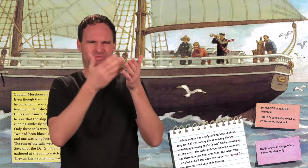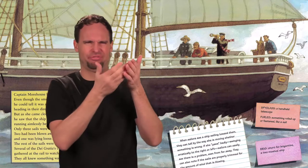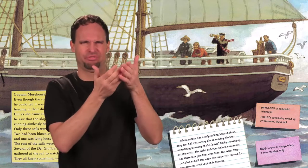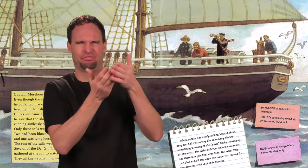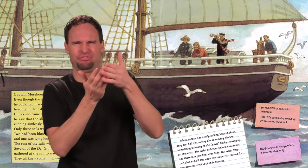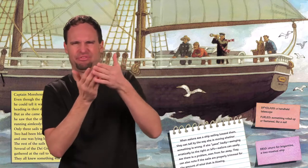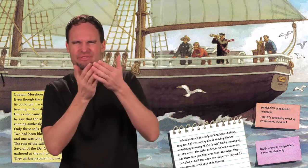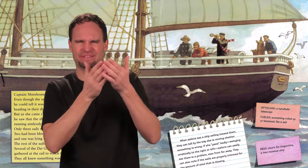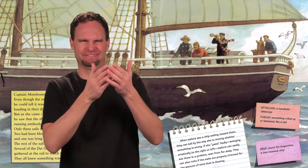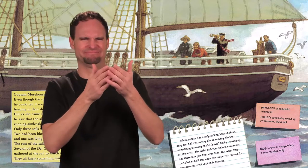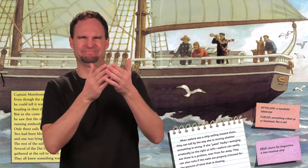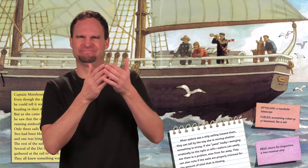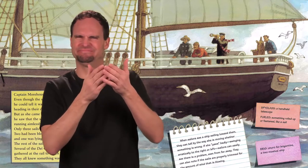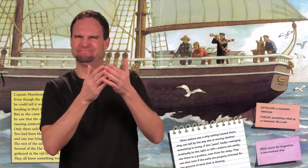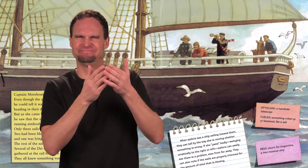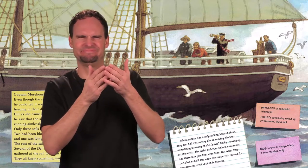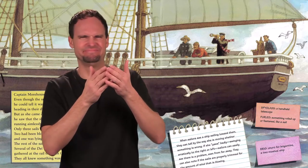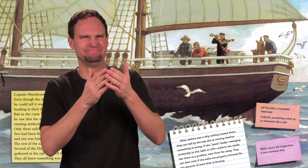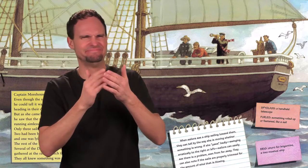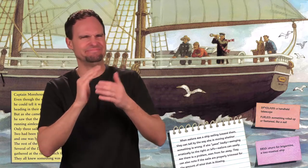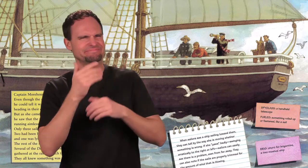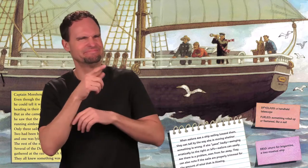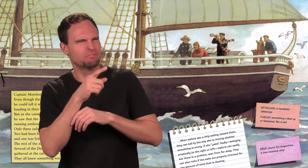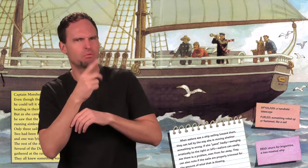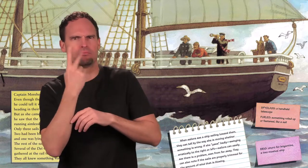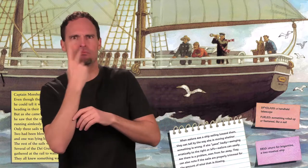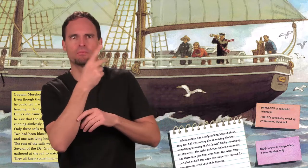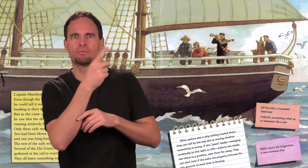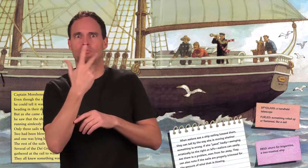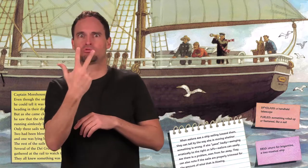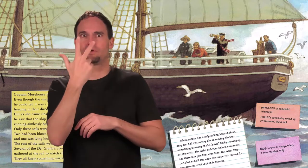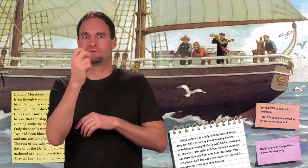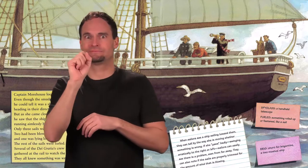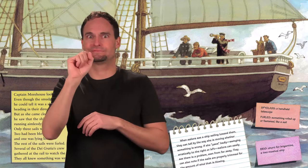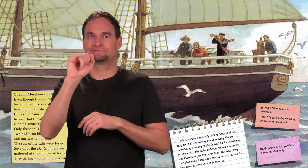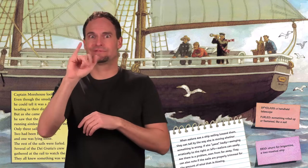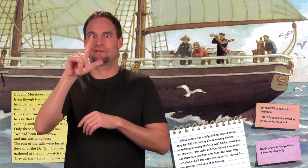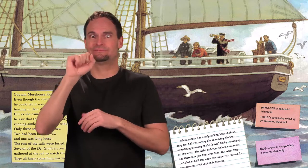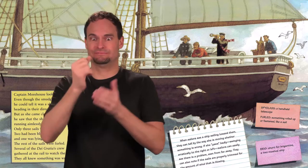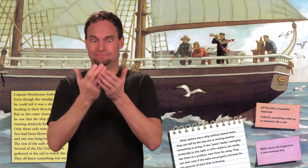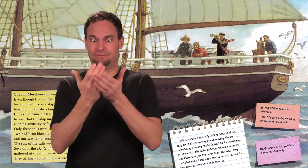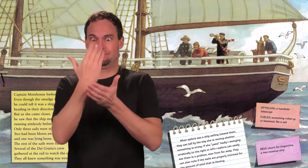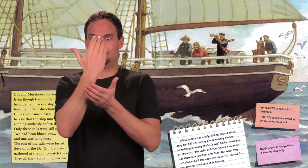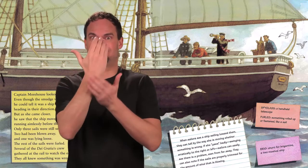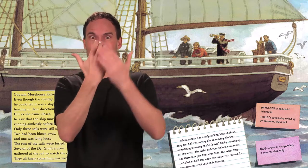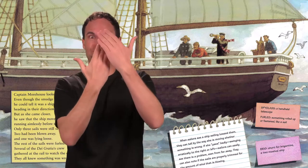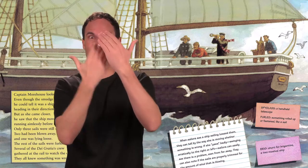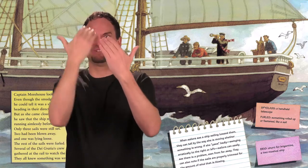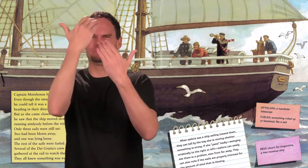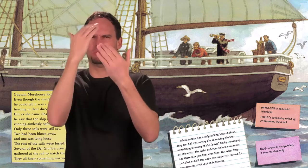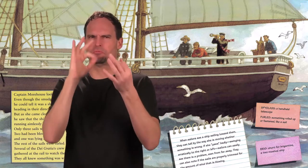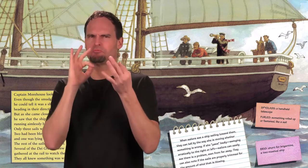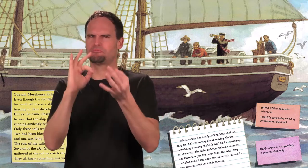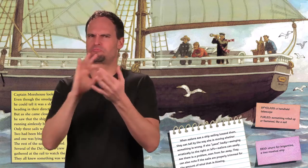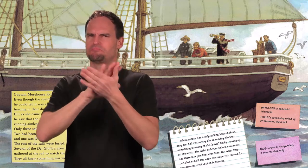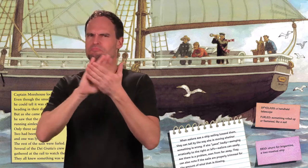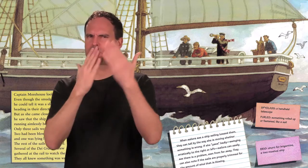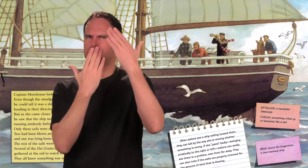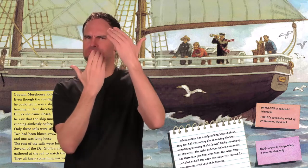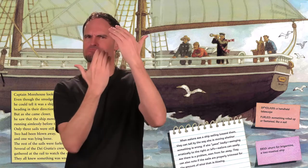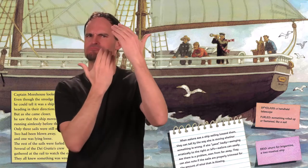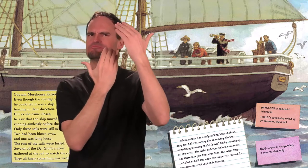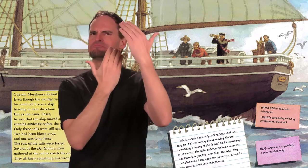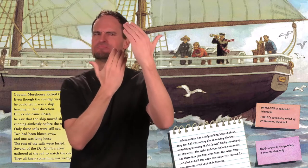But as she came closer, he saw that the ship moved slowly, oddly, running aimlessly before the wind.